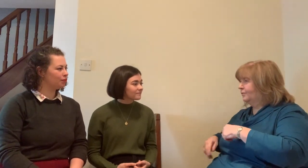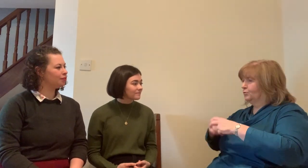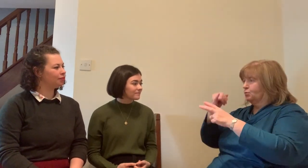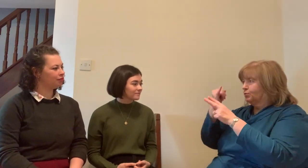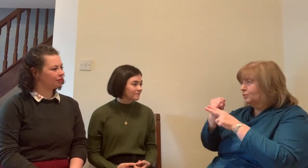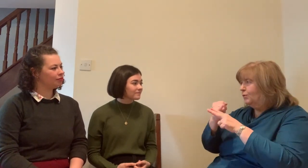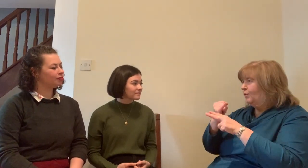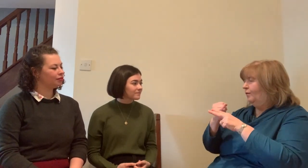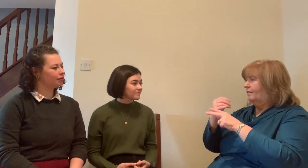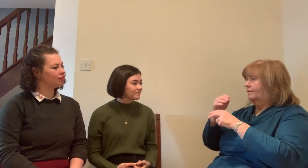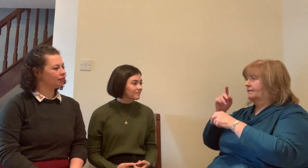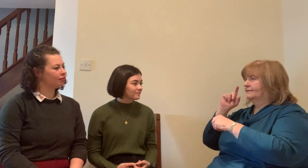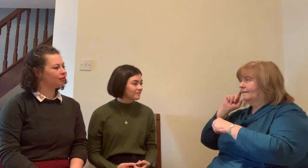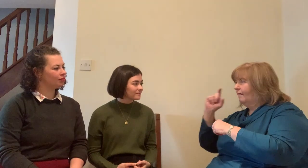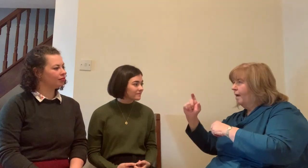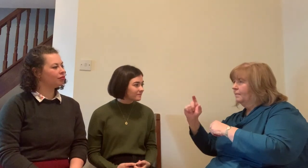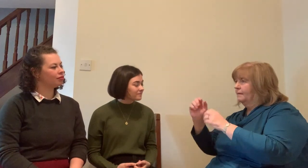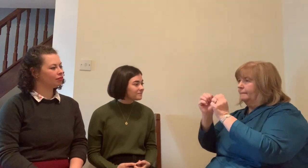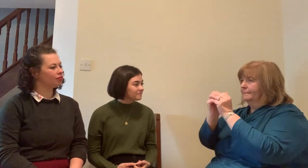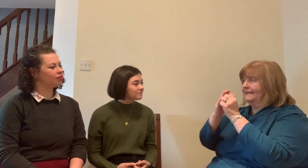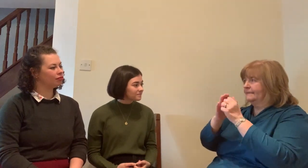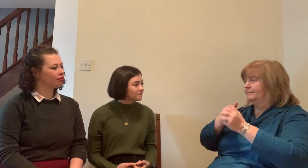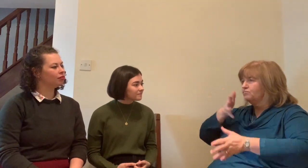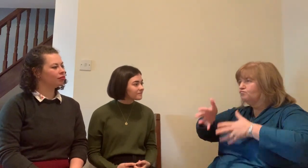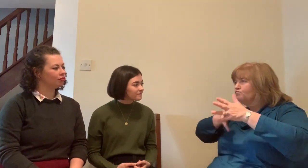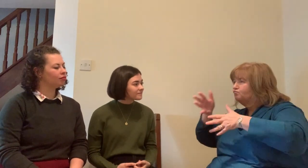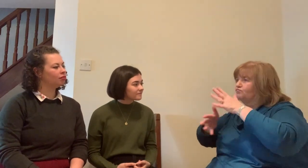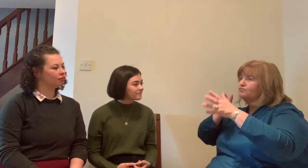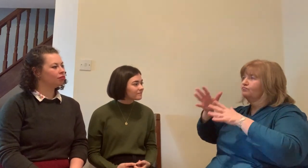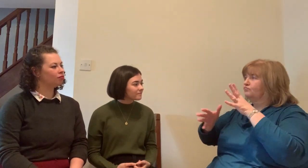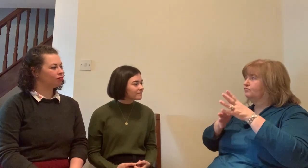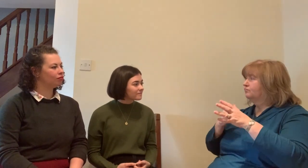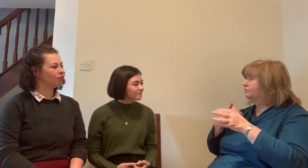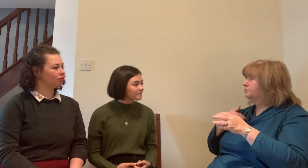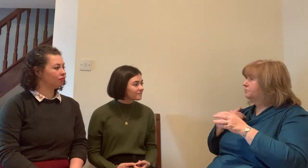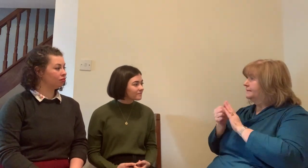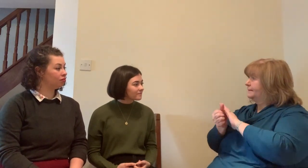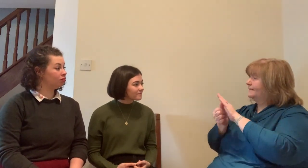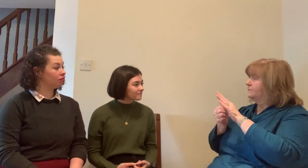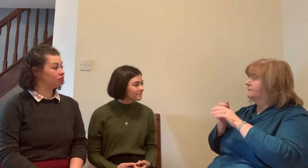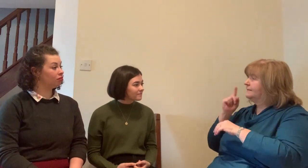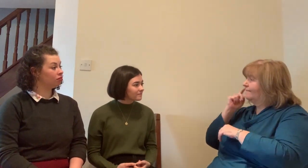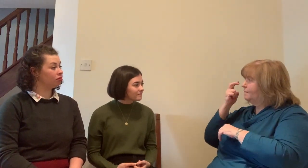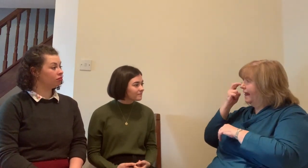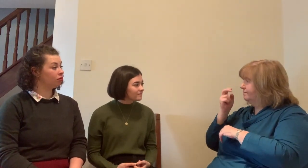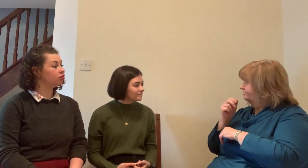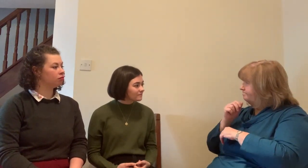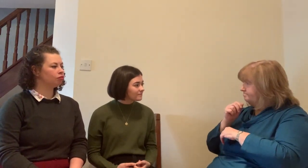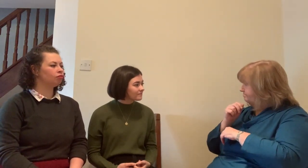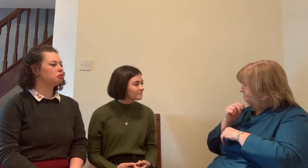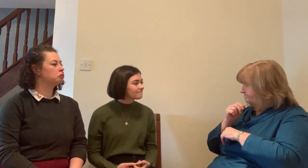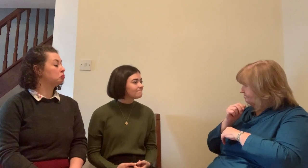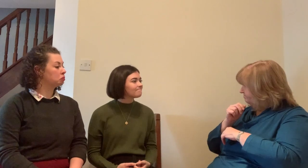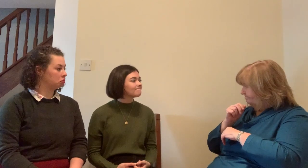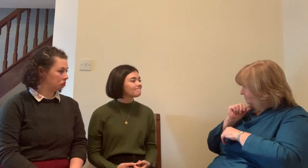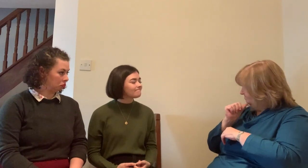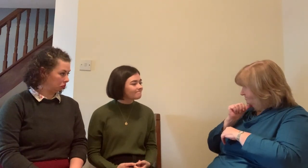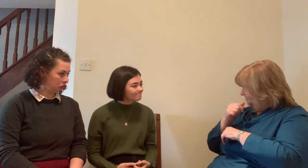and I had to really you know kind of hone in on my on my deaf interpreting skills and that meant not just the